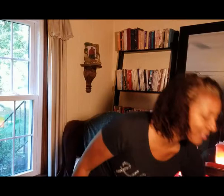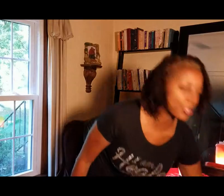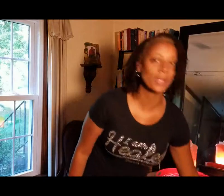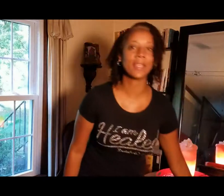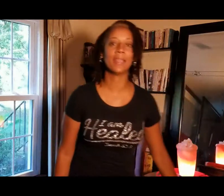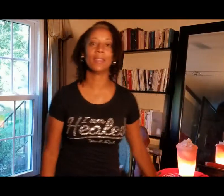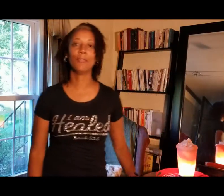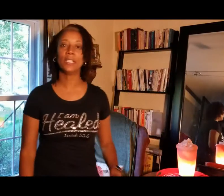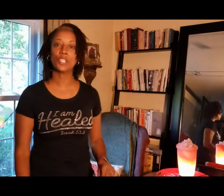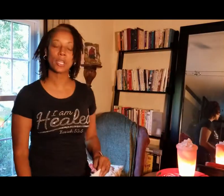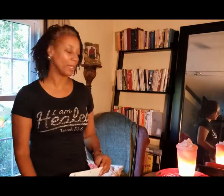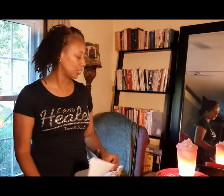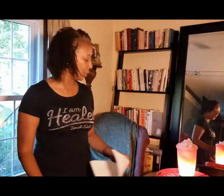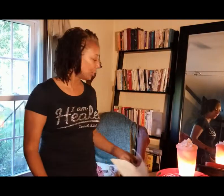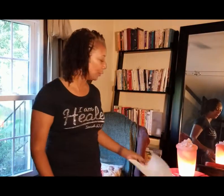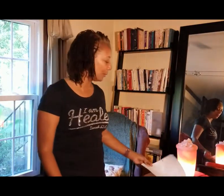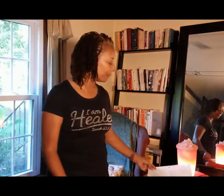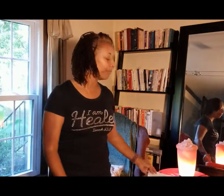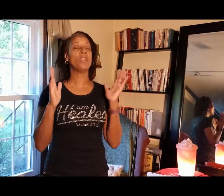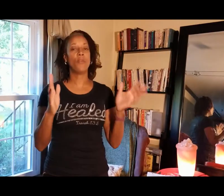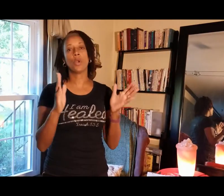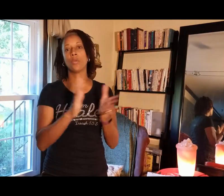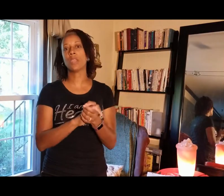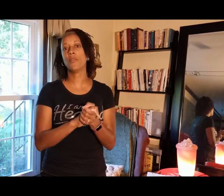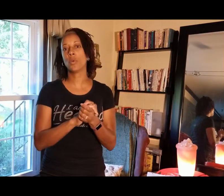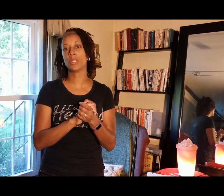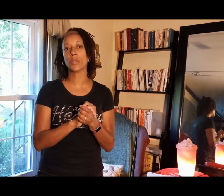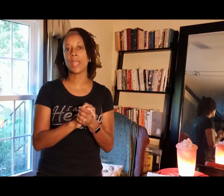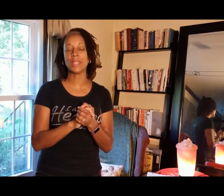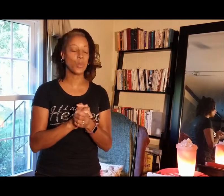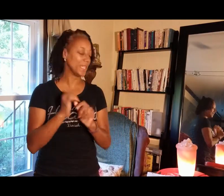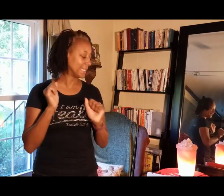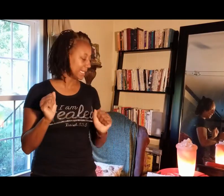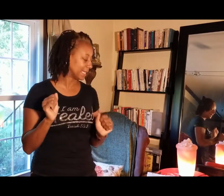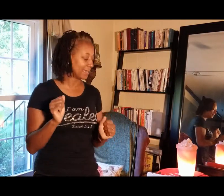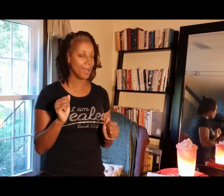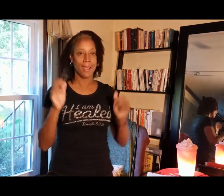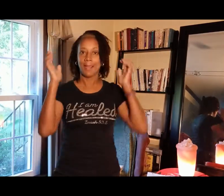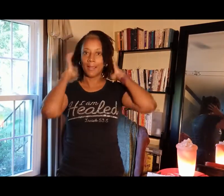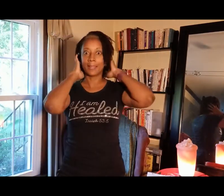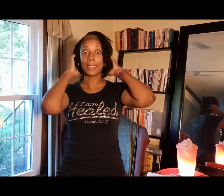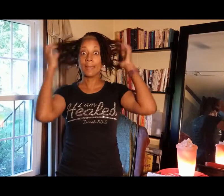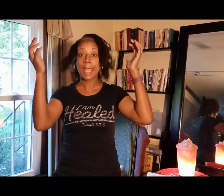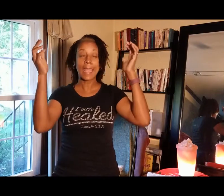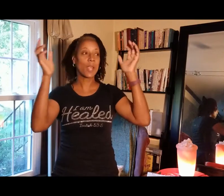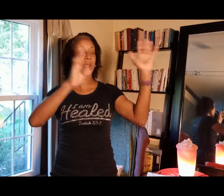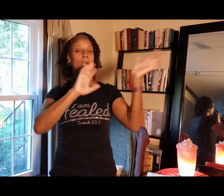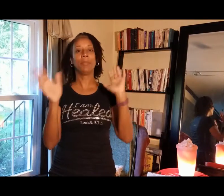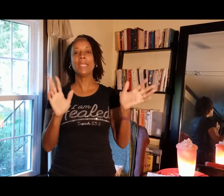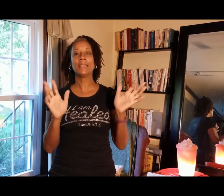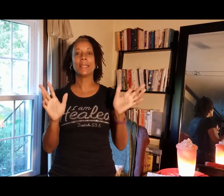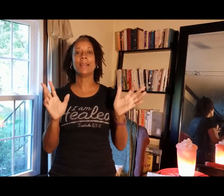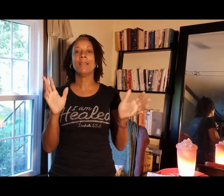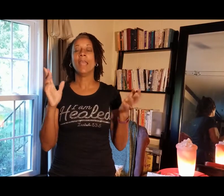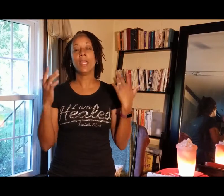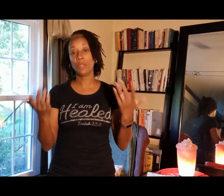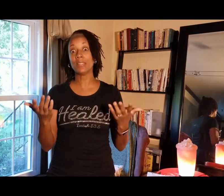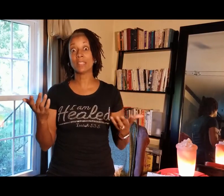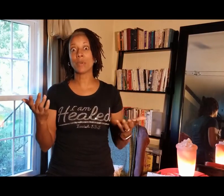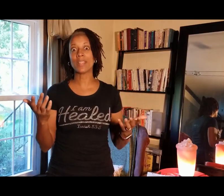So excited. Felicia coming to you. Week four. Week four was great. We did silly hair. We had pizza and we did some great